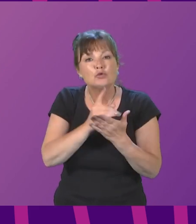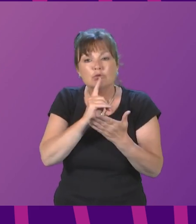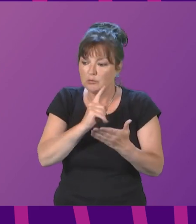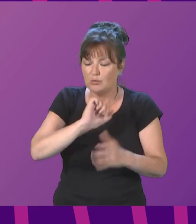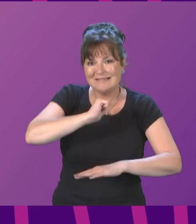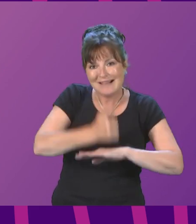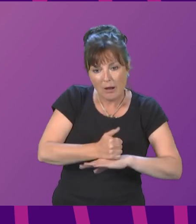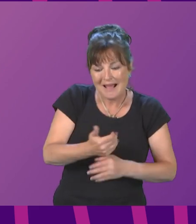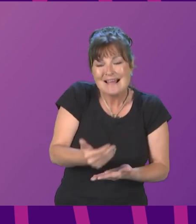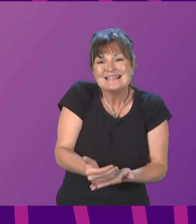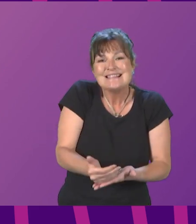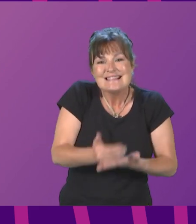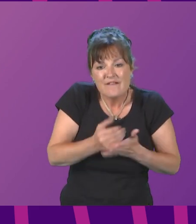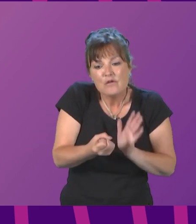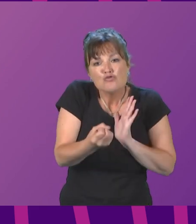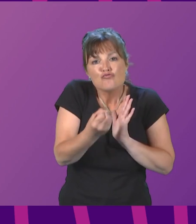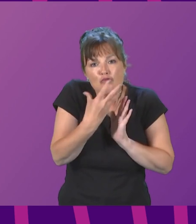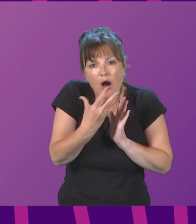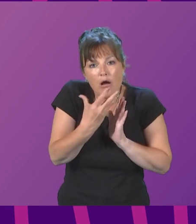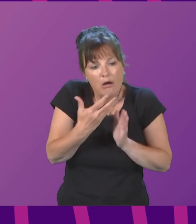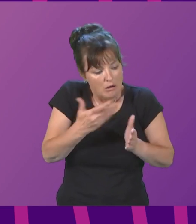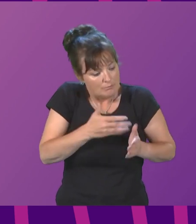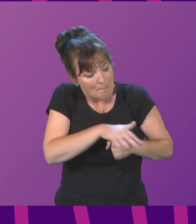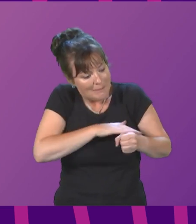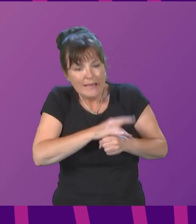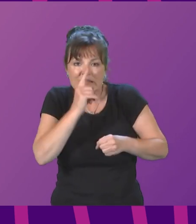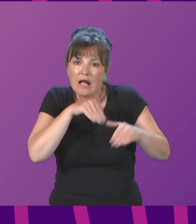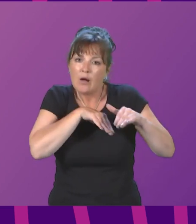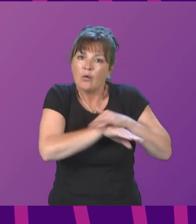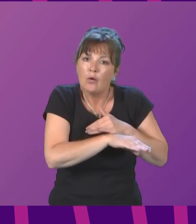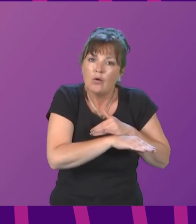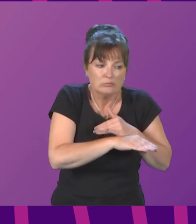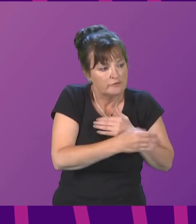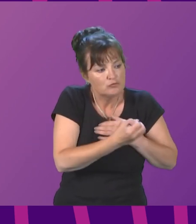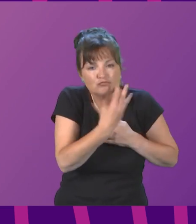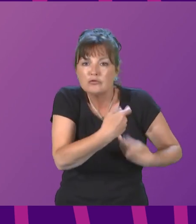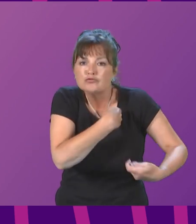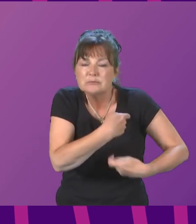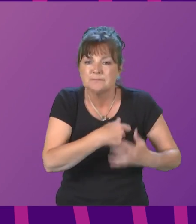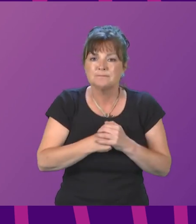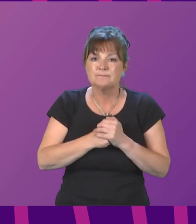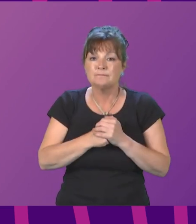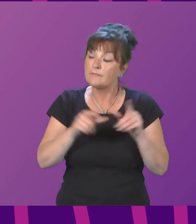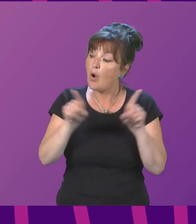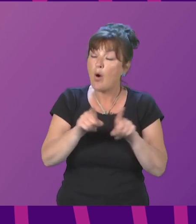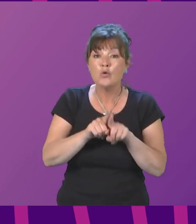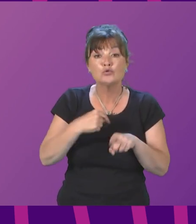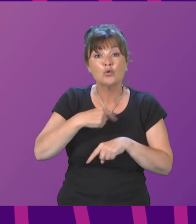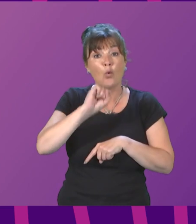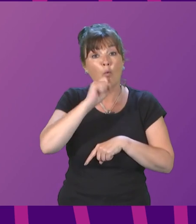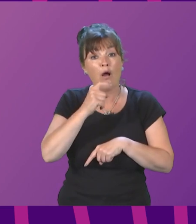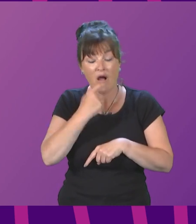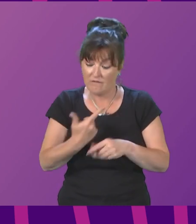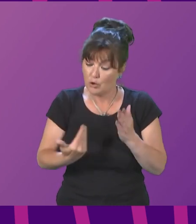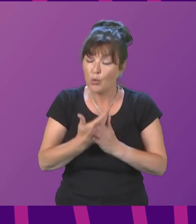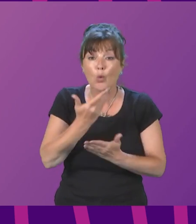drug consumption facility in Glasgow. We will also introduce a new public health bill to restrict promotions of less healthy